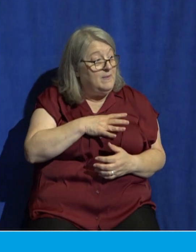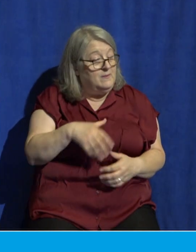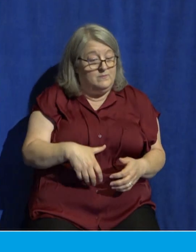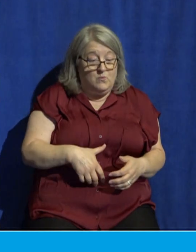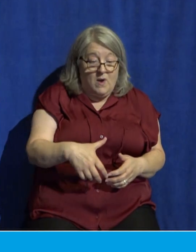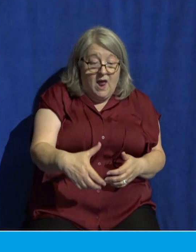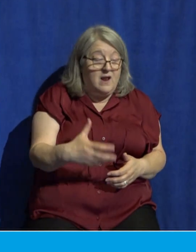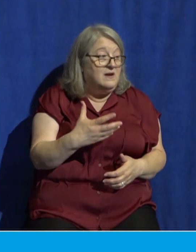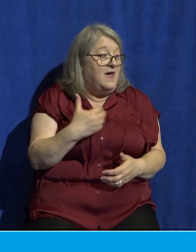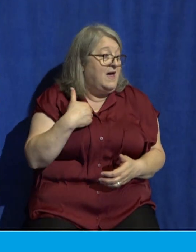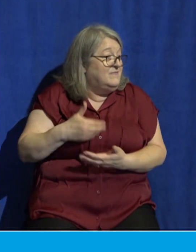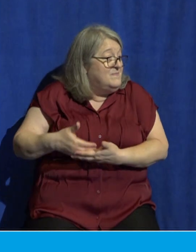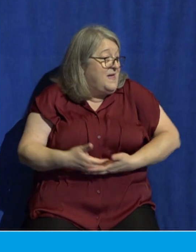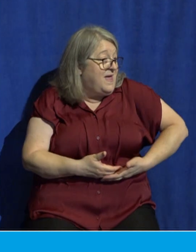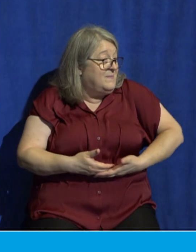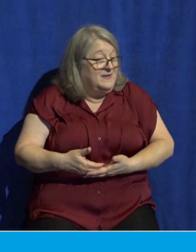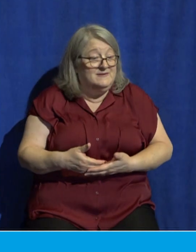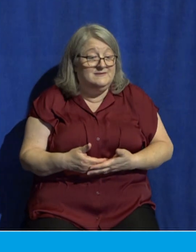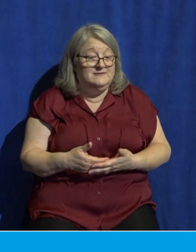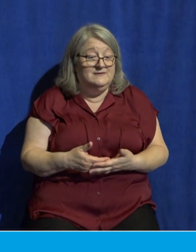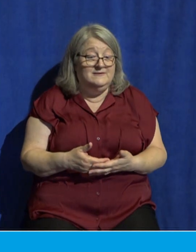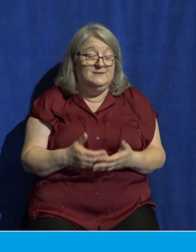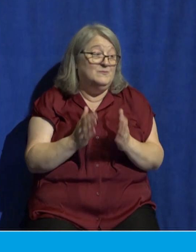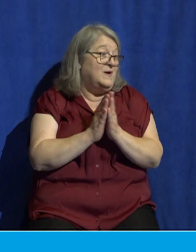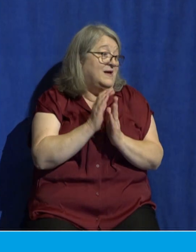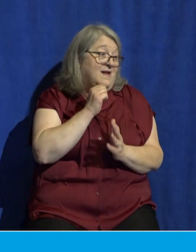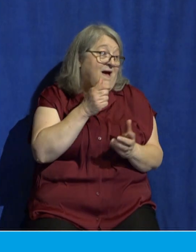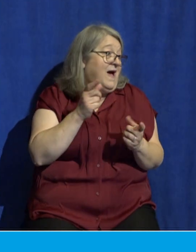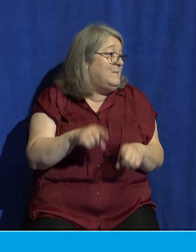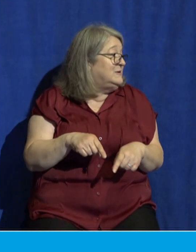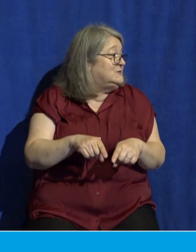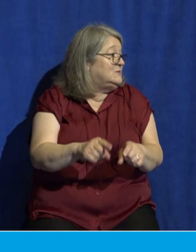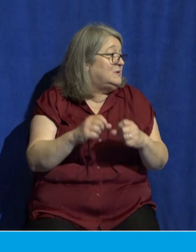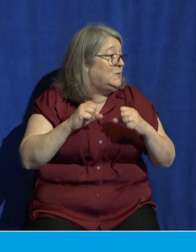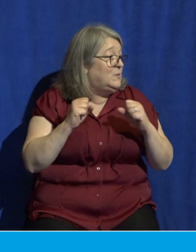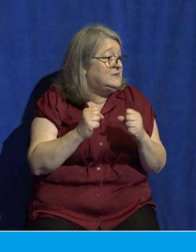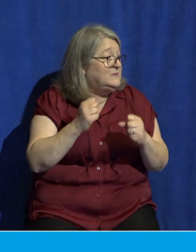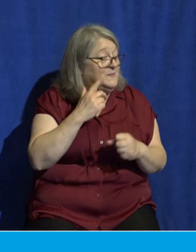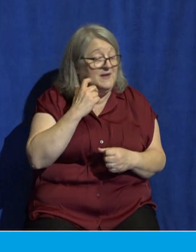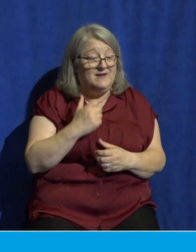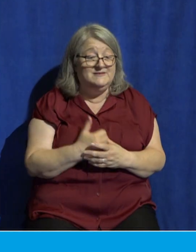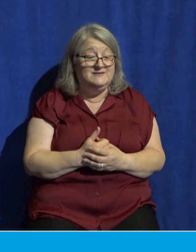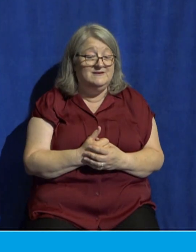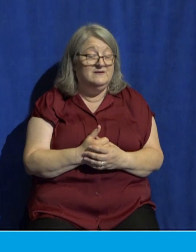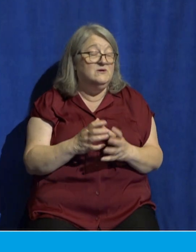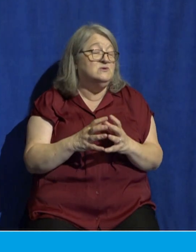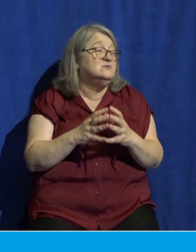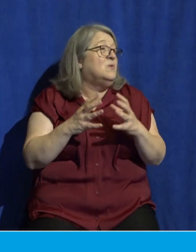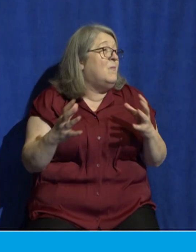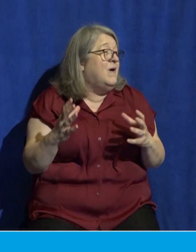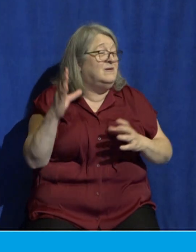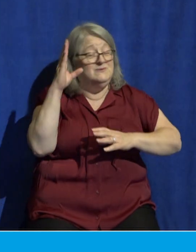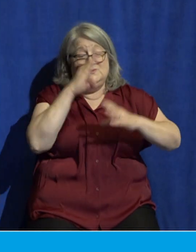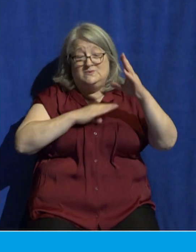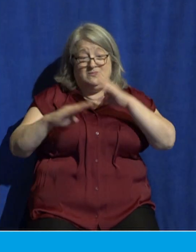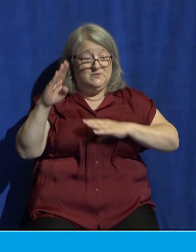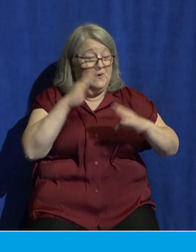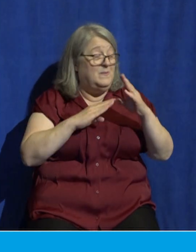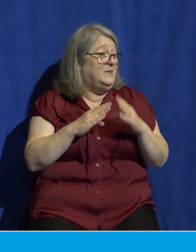Pray that it may not happen in winter, for in those days there will be such tribulation as has not been from the beginning of the creation